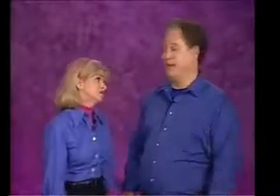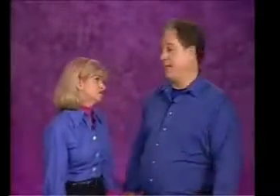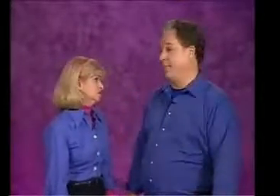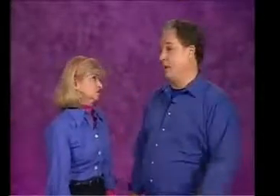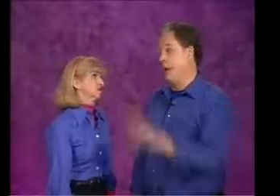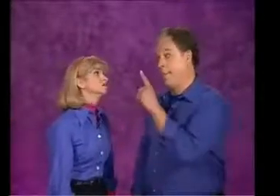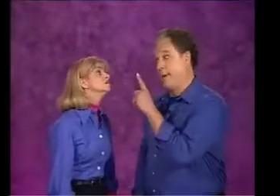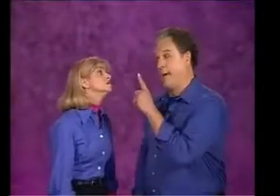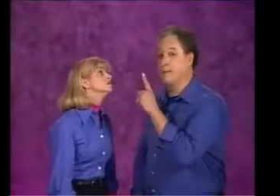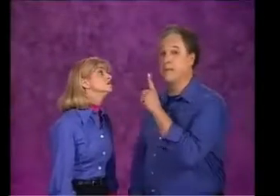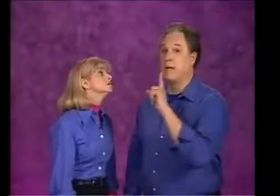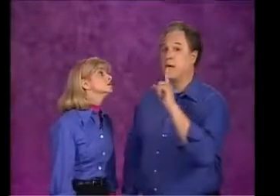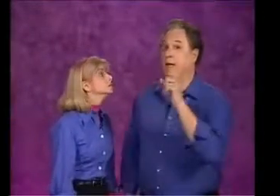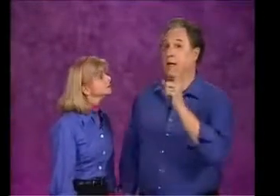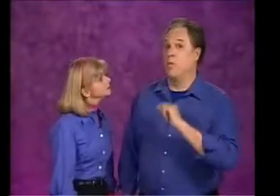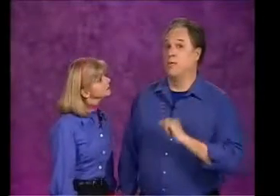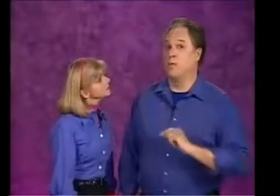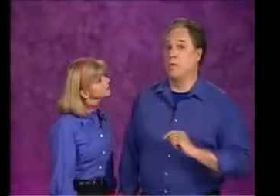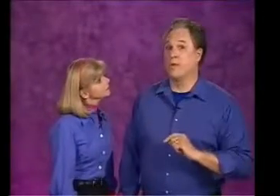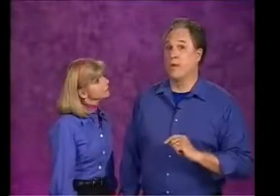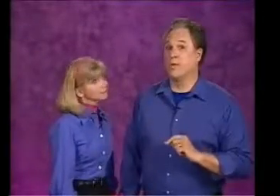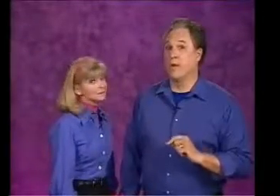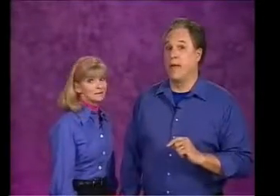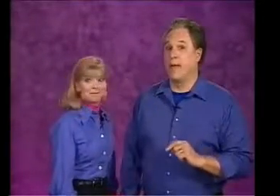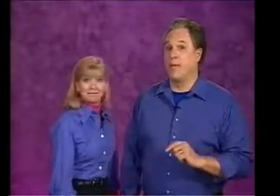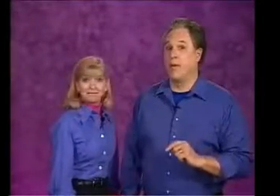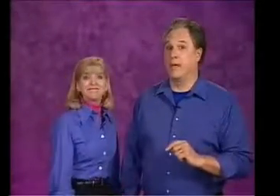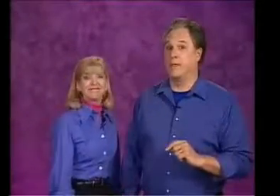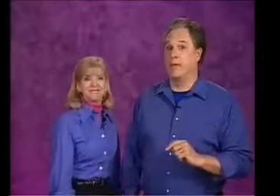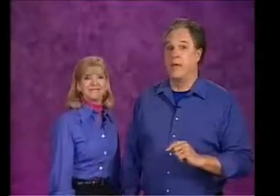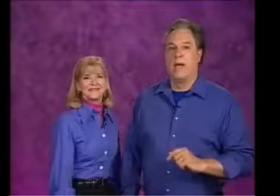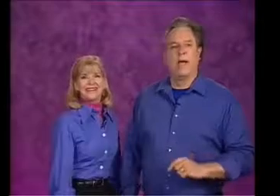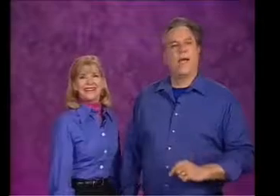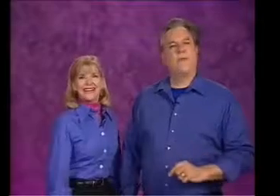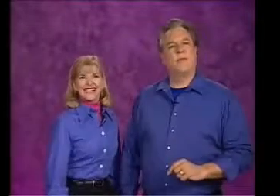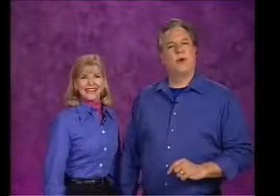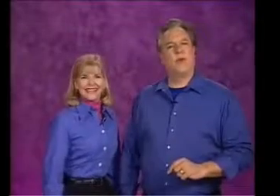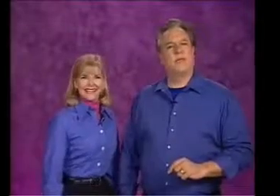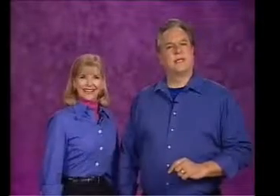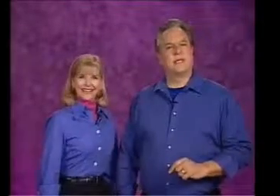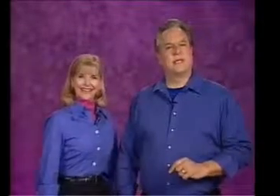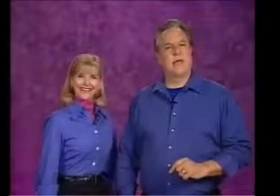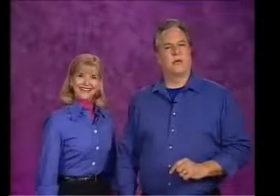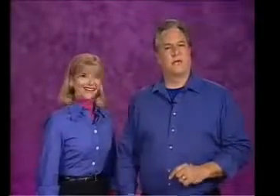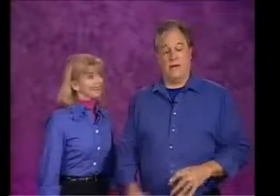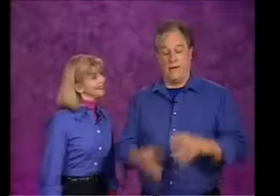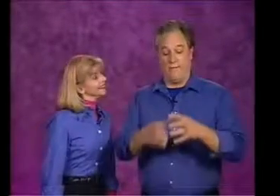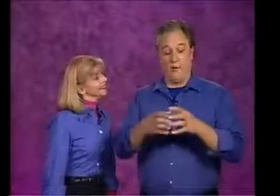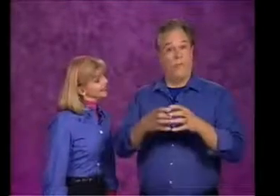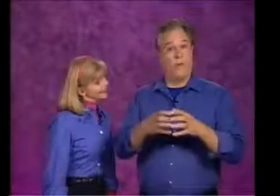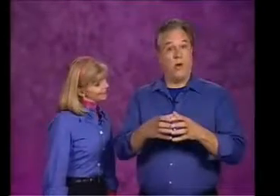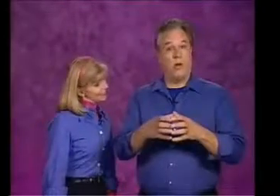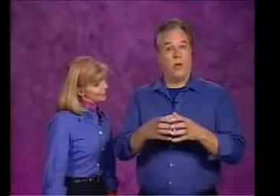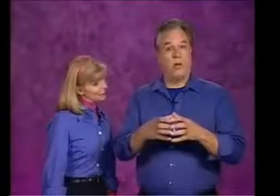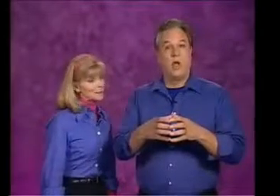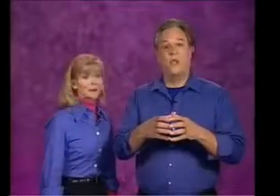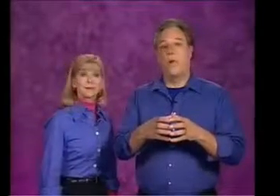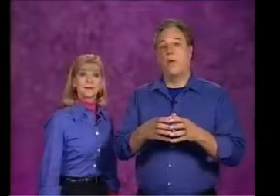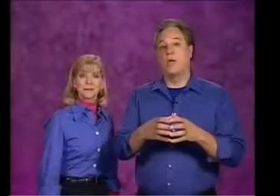time, but it was worth it if we made our point. Even though this is the standard sign for ball, the way